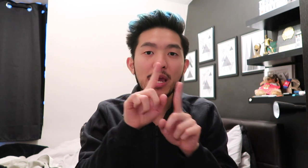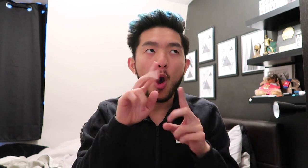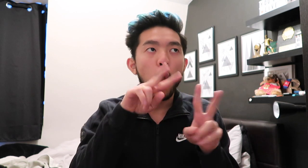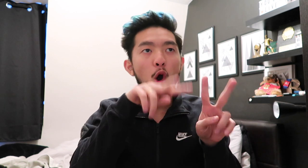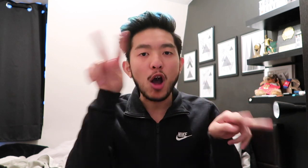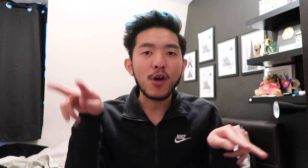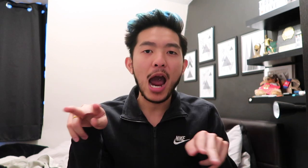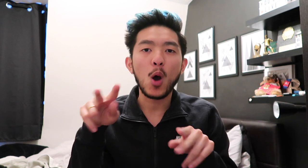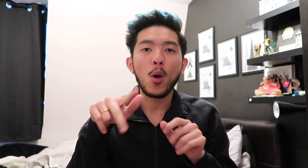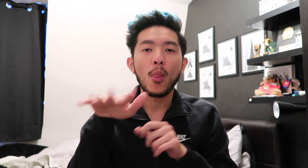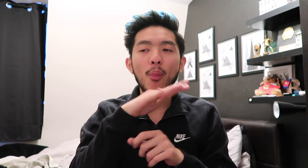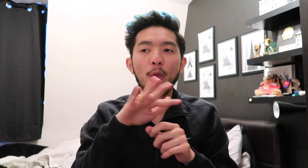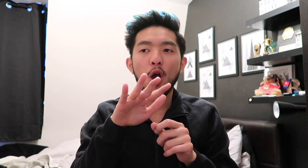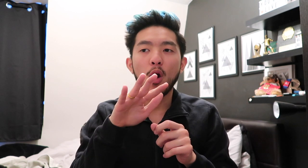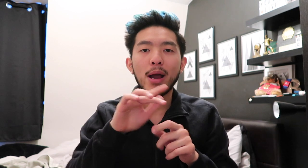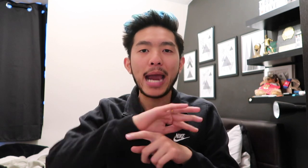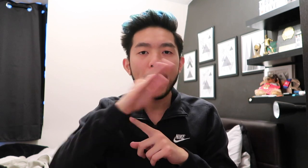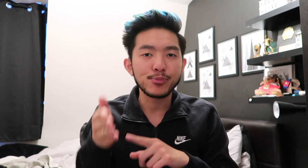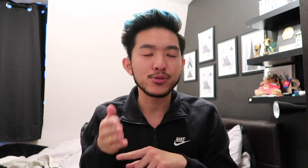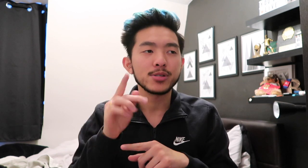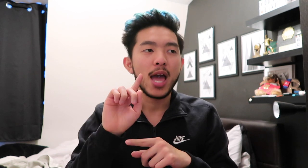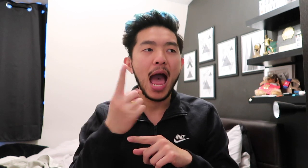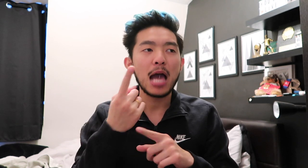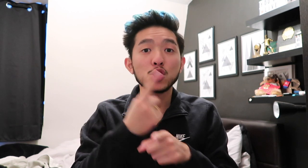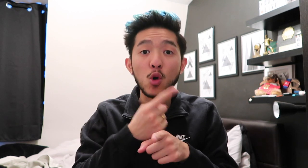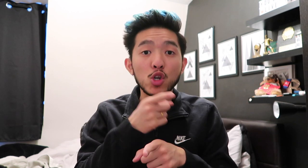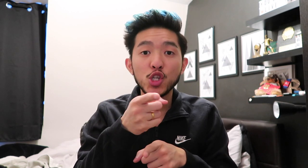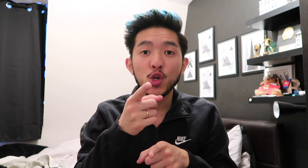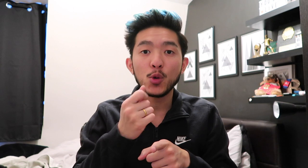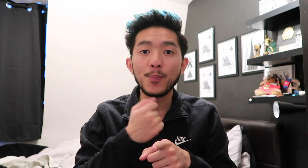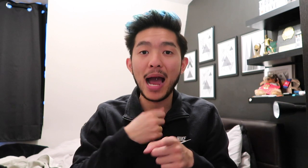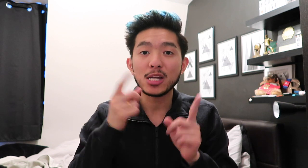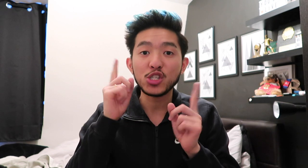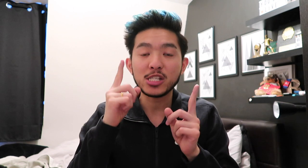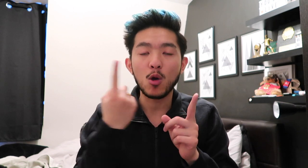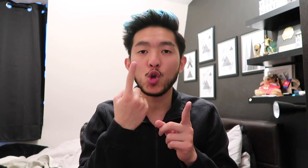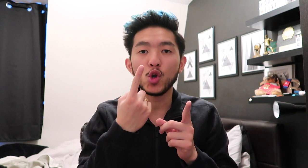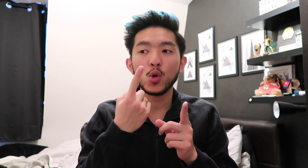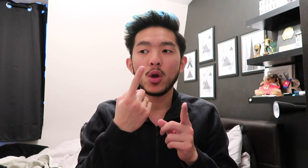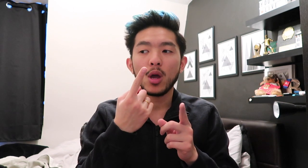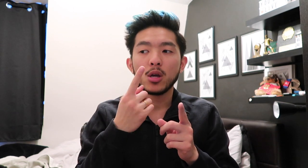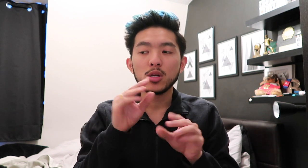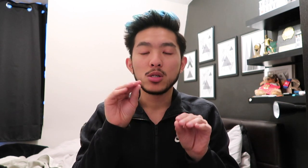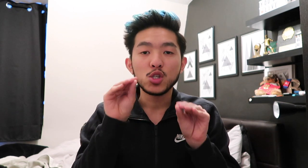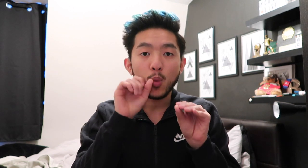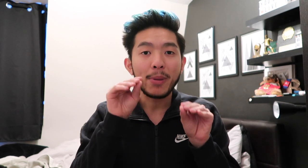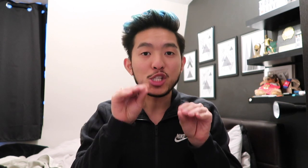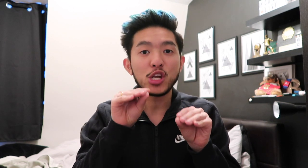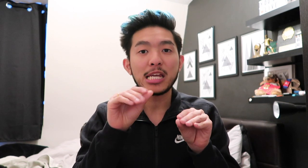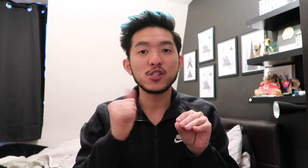look around the campus and talk to you by teaching you. We'll be cheers